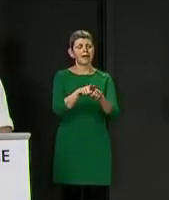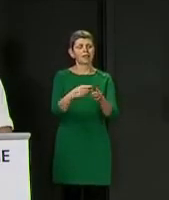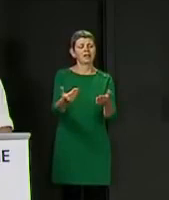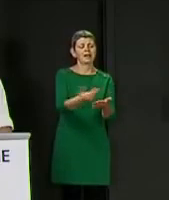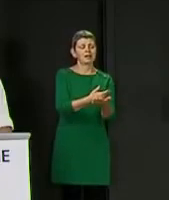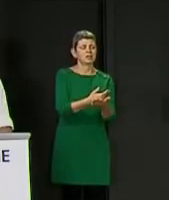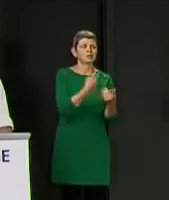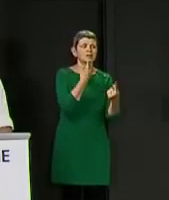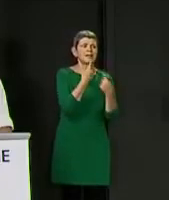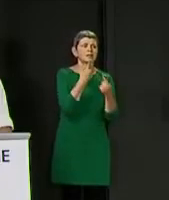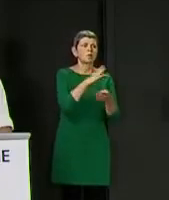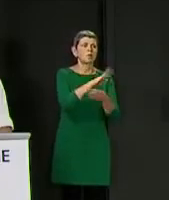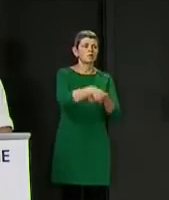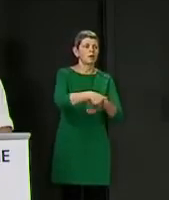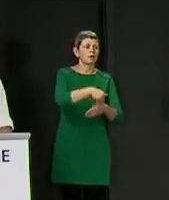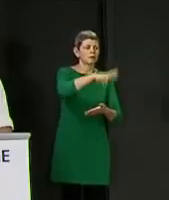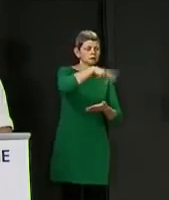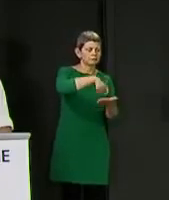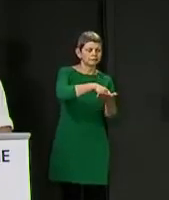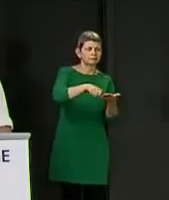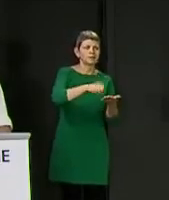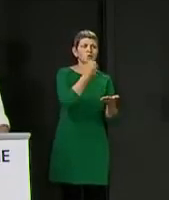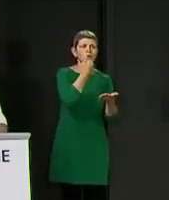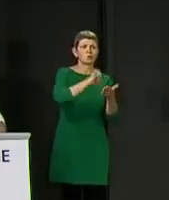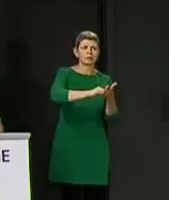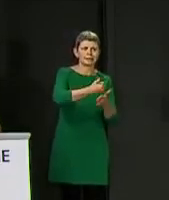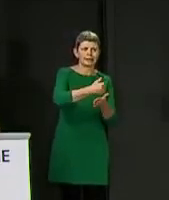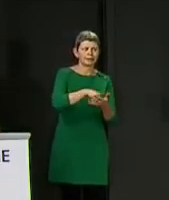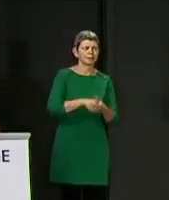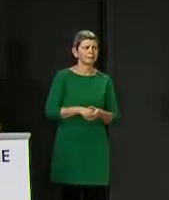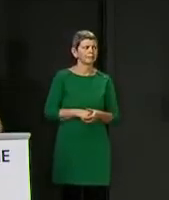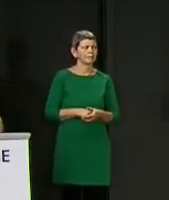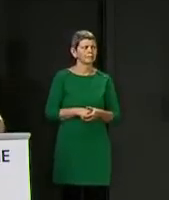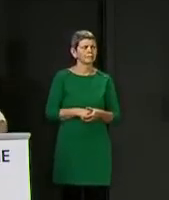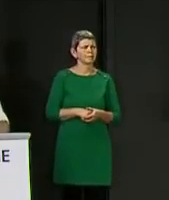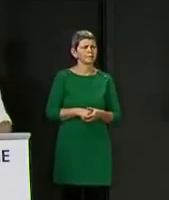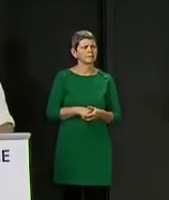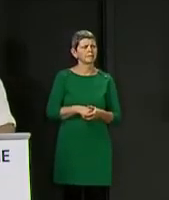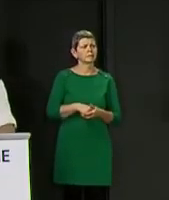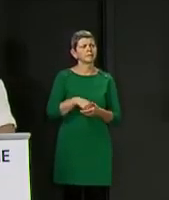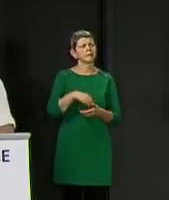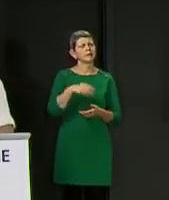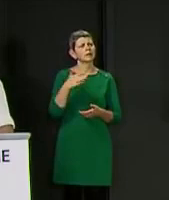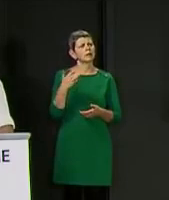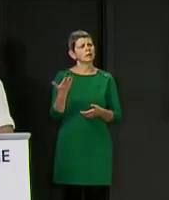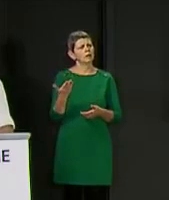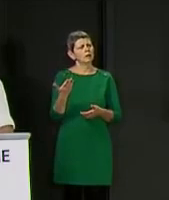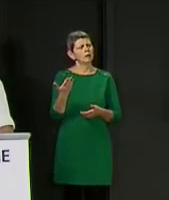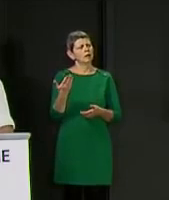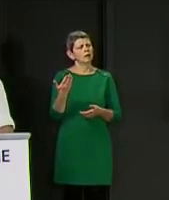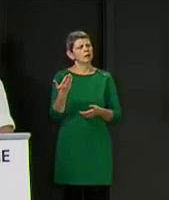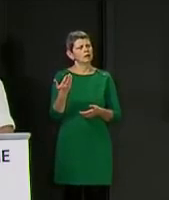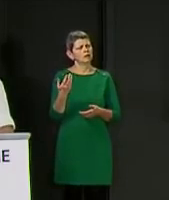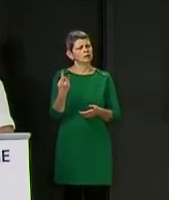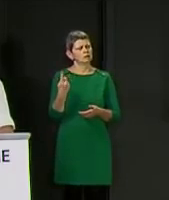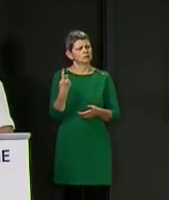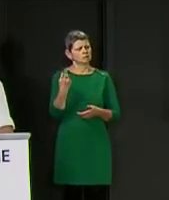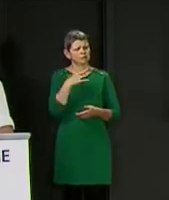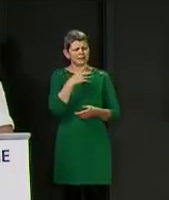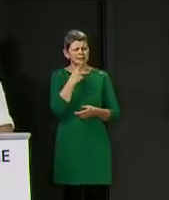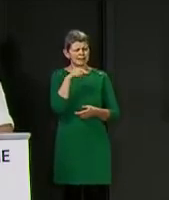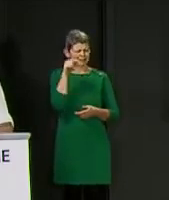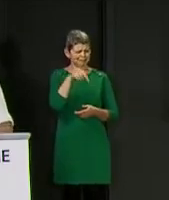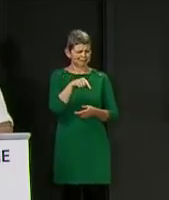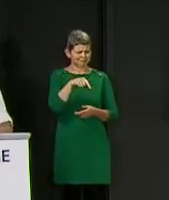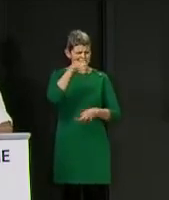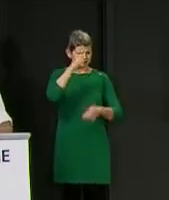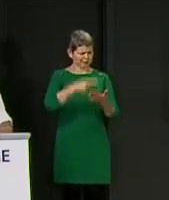information. Professor Lindsay Patterson has described this decision as incomprehensible. He says, the present circumstances make it all the